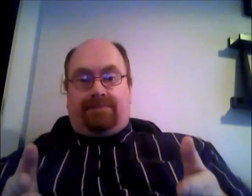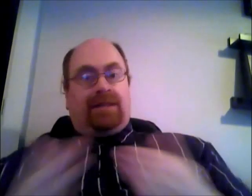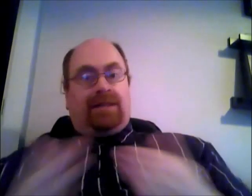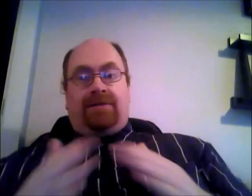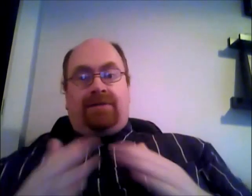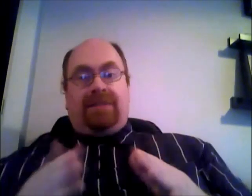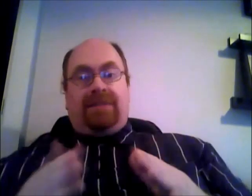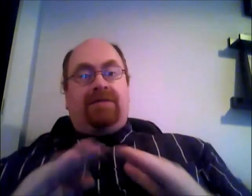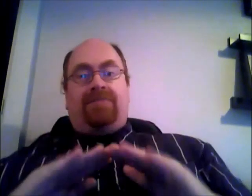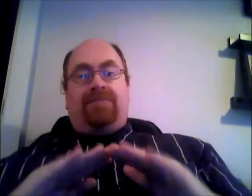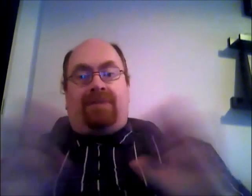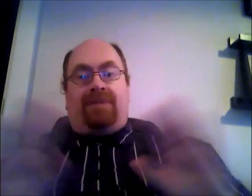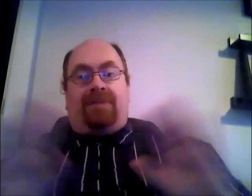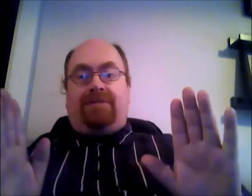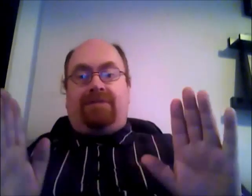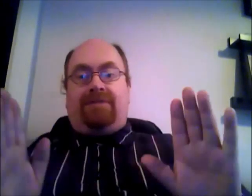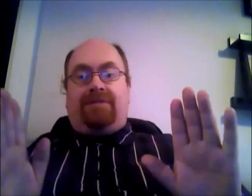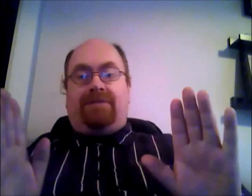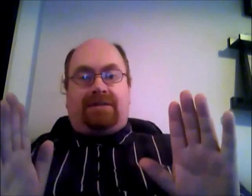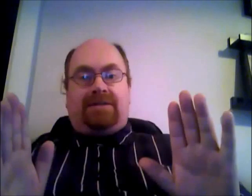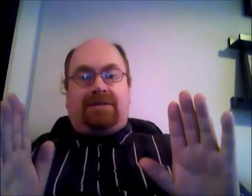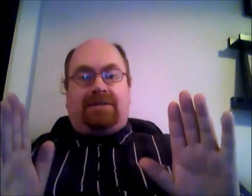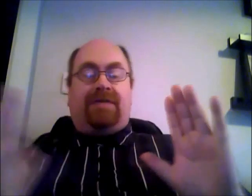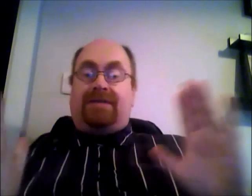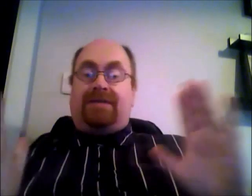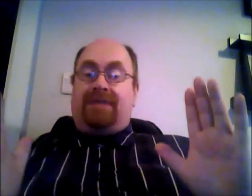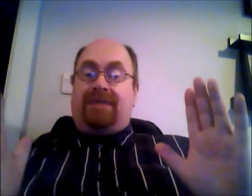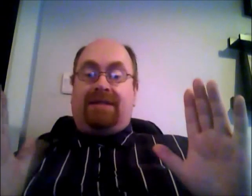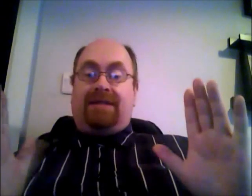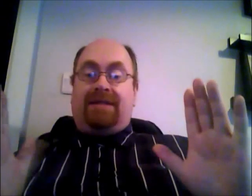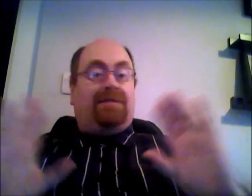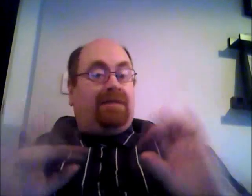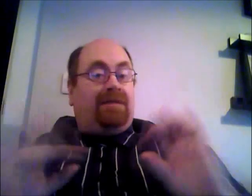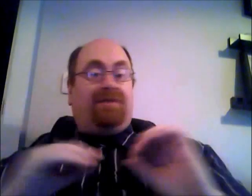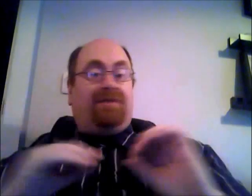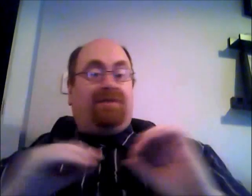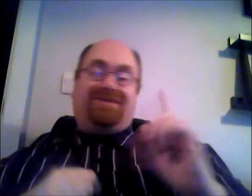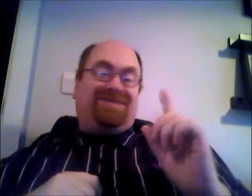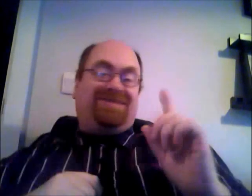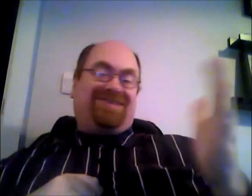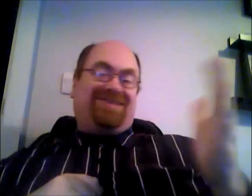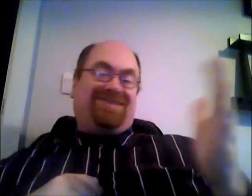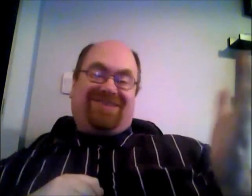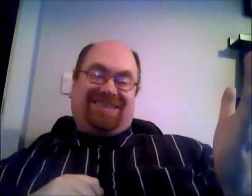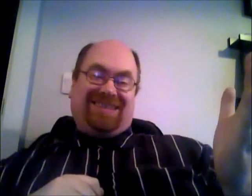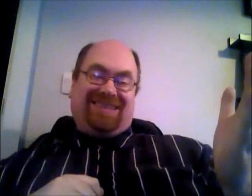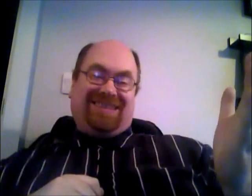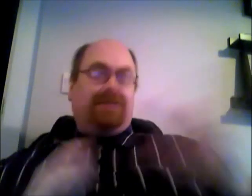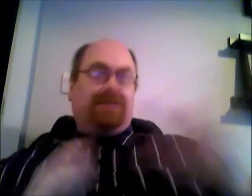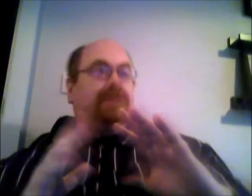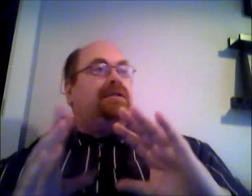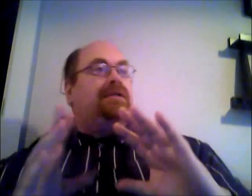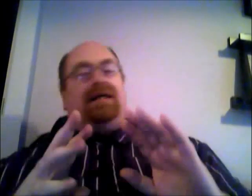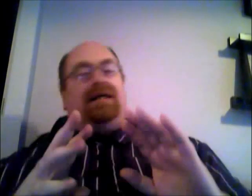unfortunately we've had a party for 30 years where we haven't had to pay anything right unless we're a business owner of course and